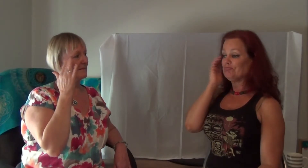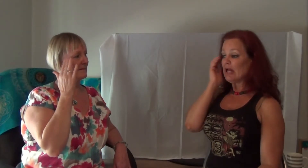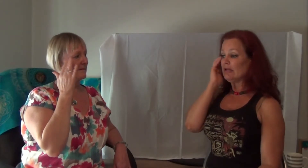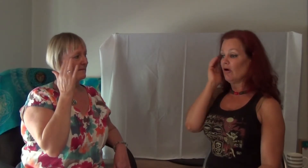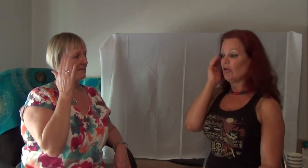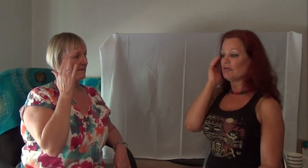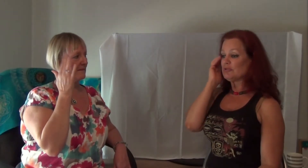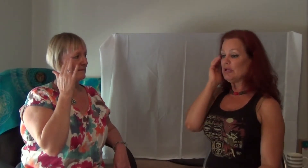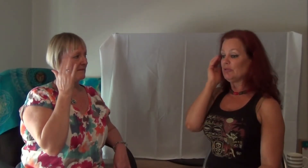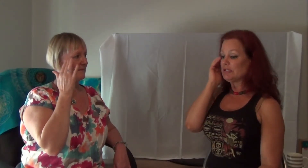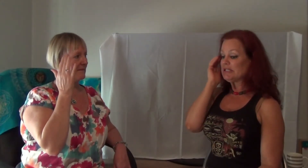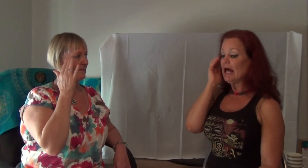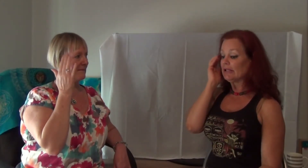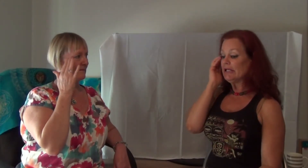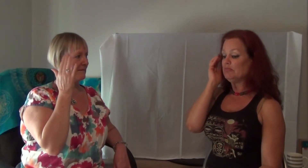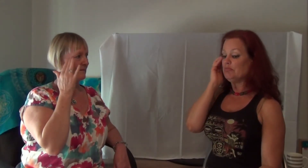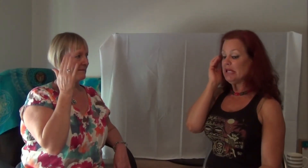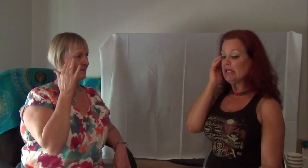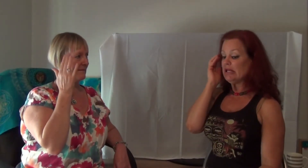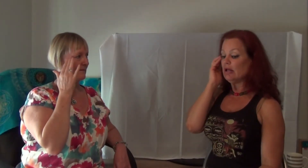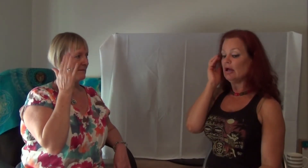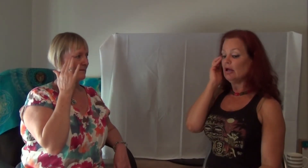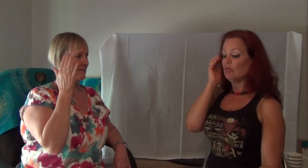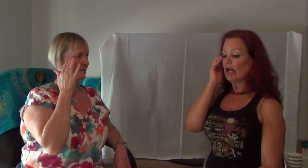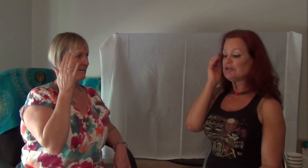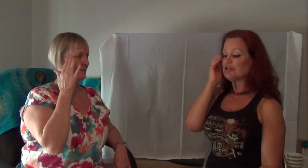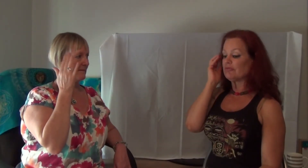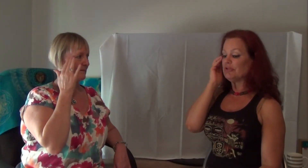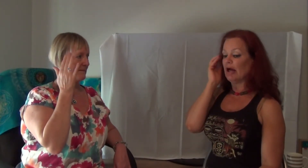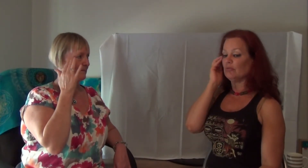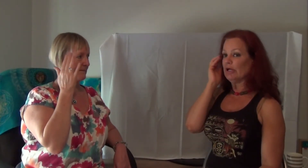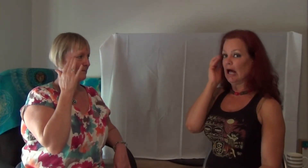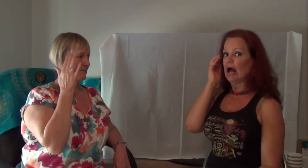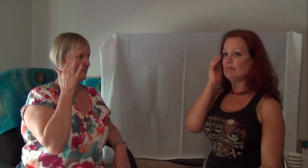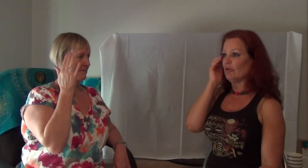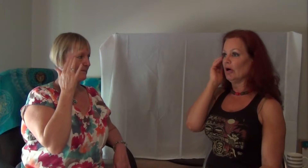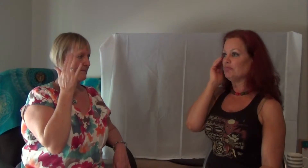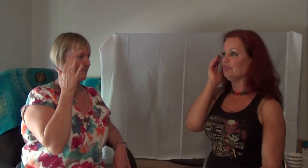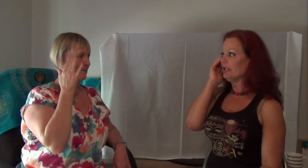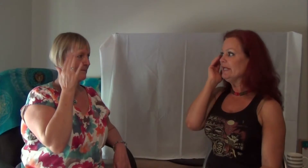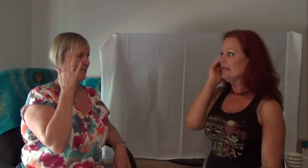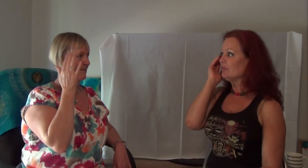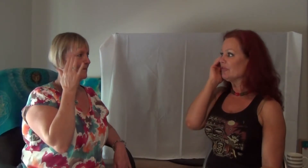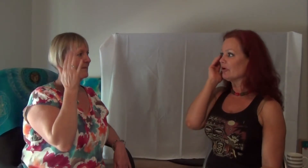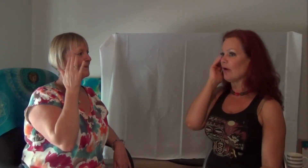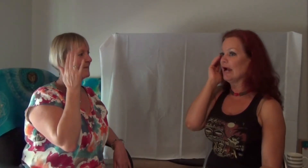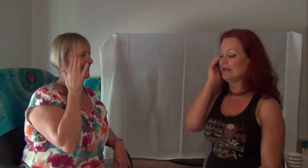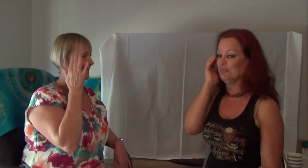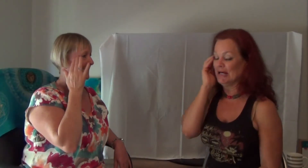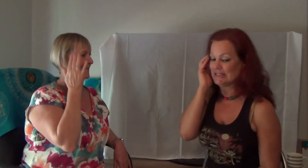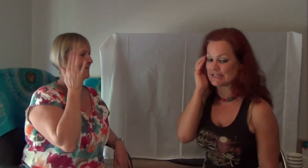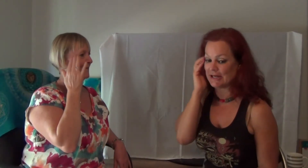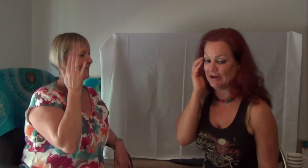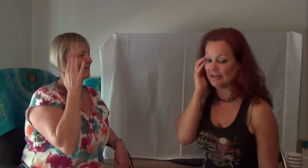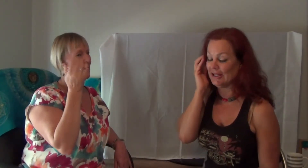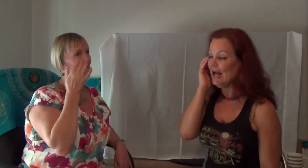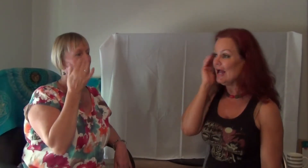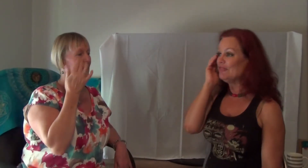And all those people telling me what I should have done when I'm the one bleeding with a crack in my skull. My